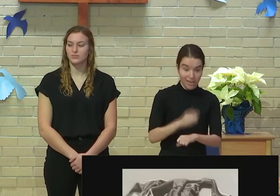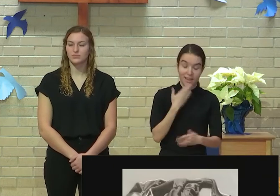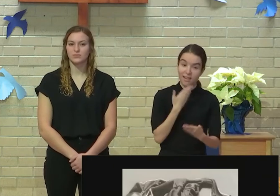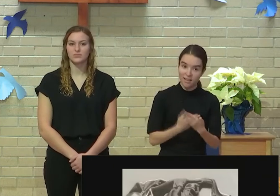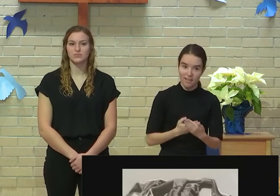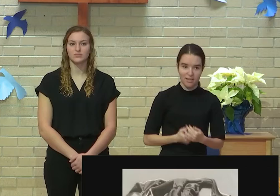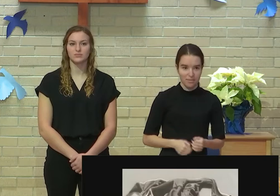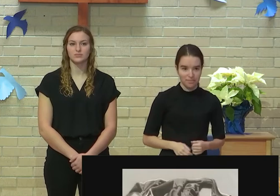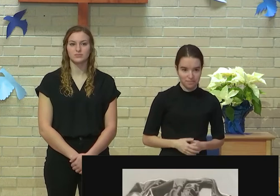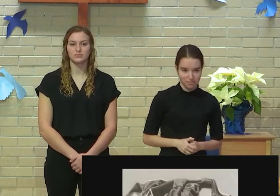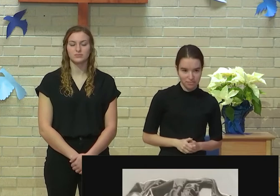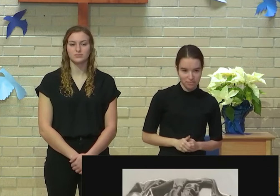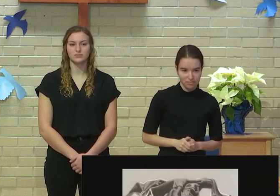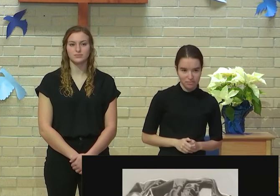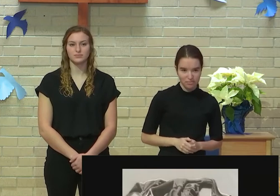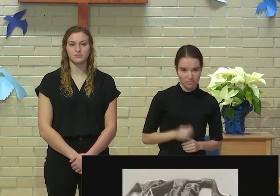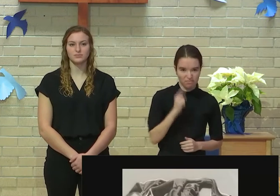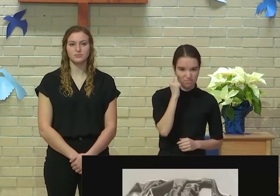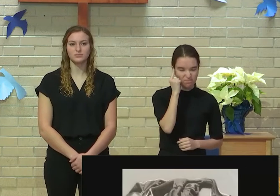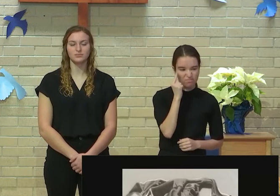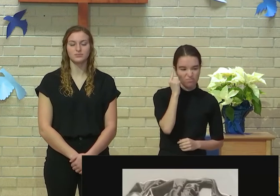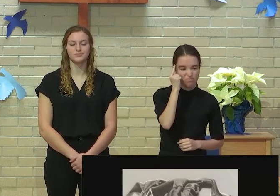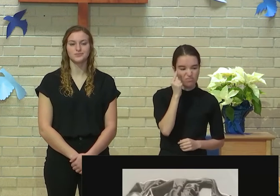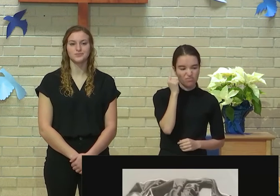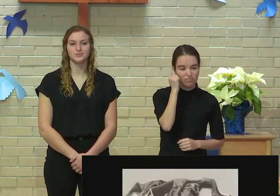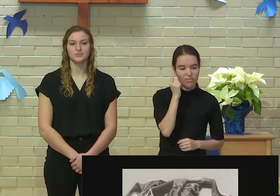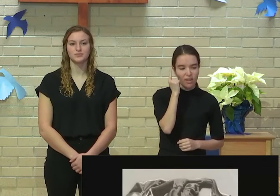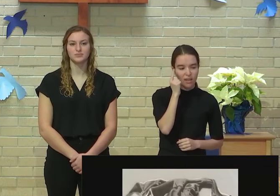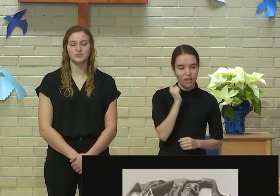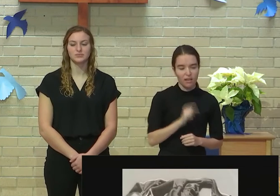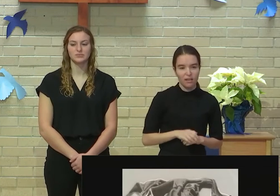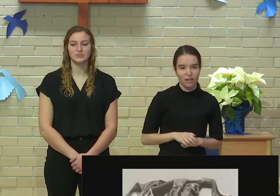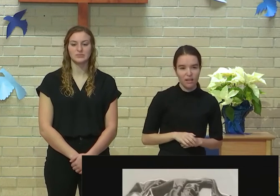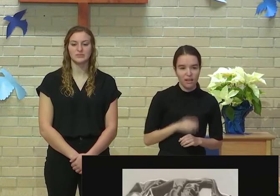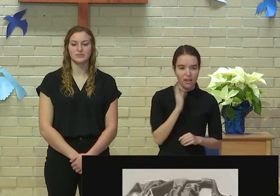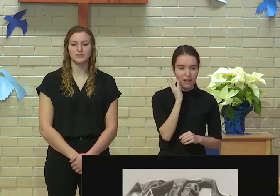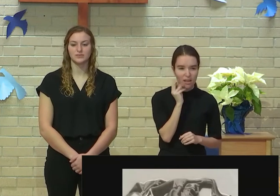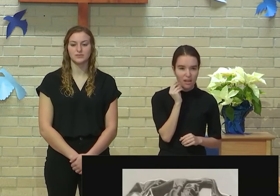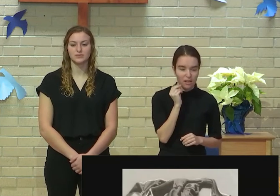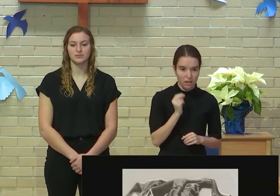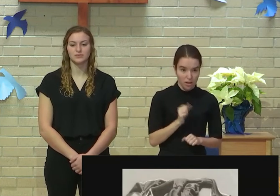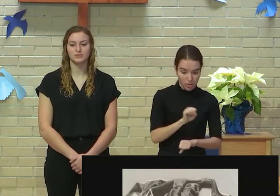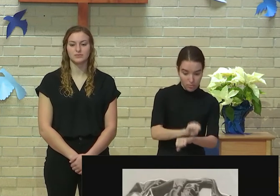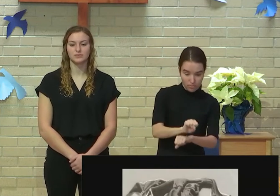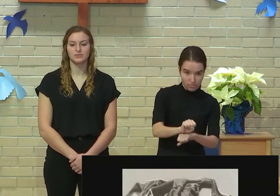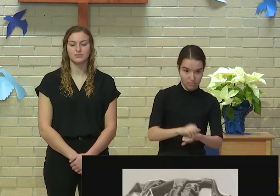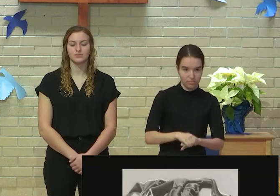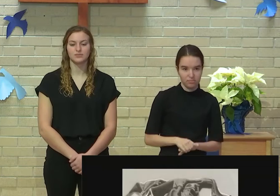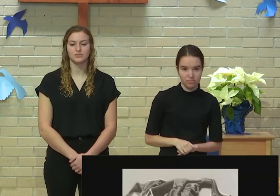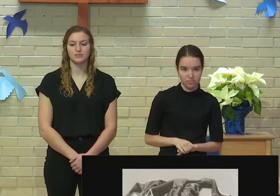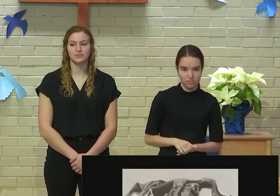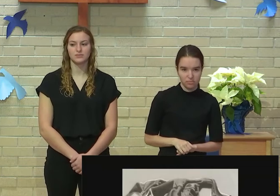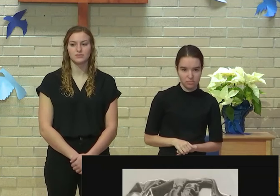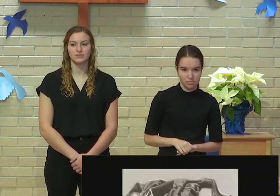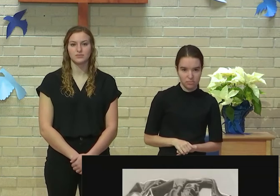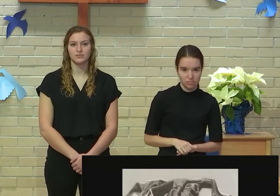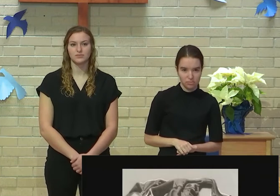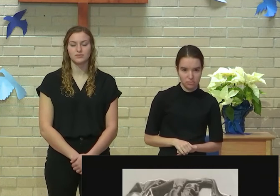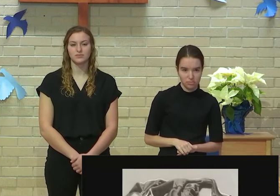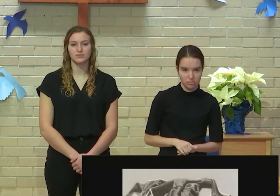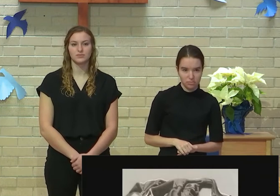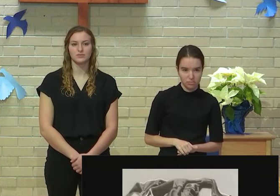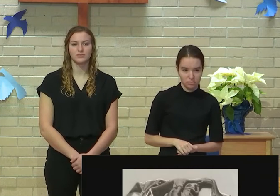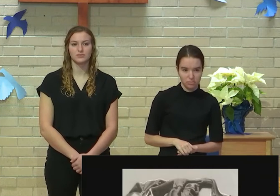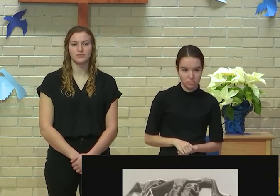I started thinking more about what I actually experienced while working. At Walmart, I